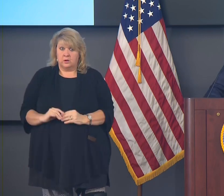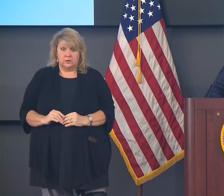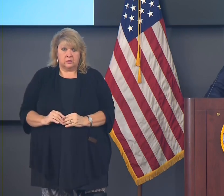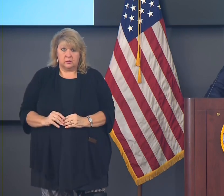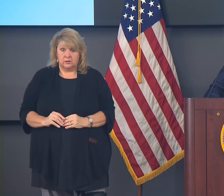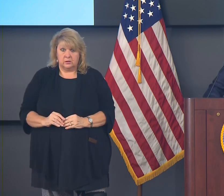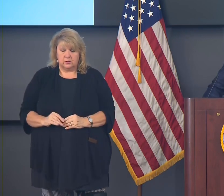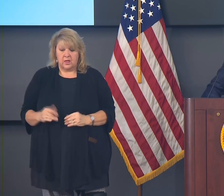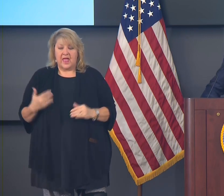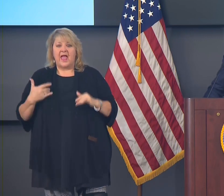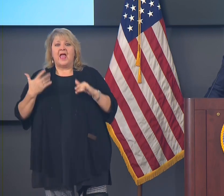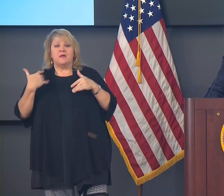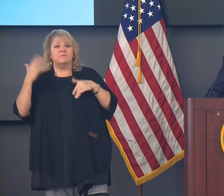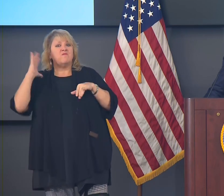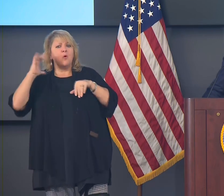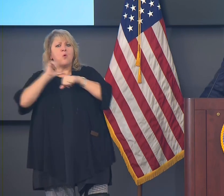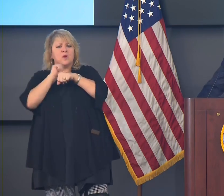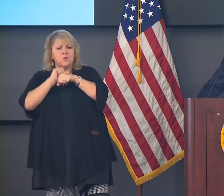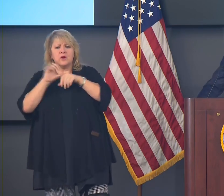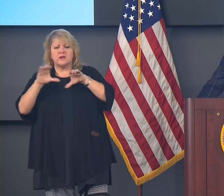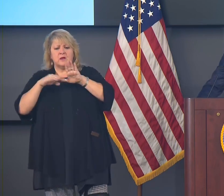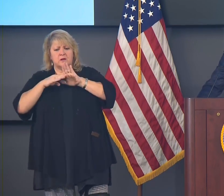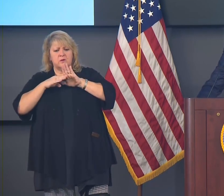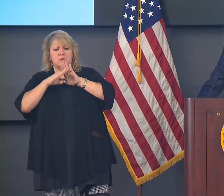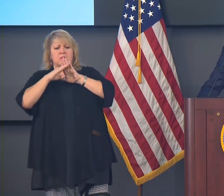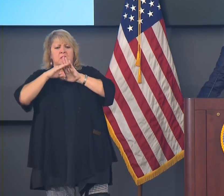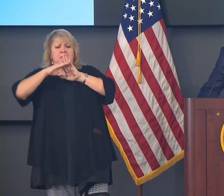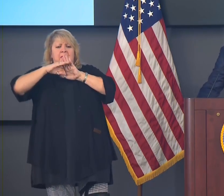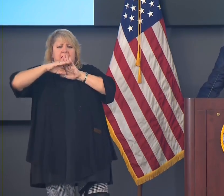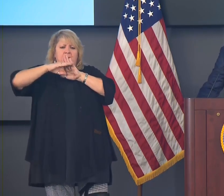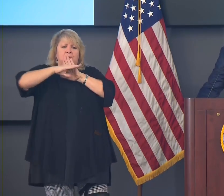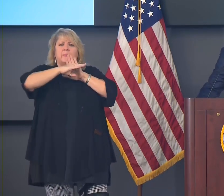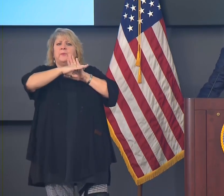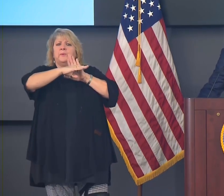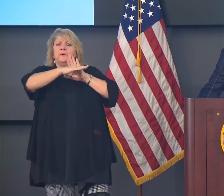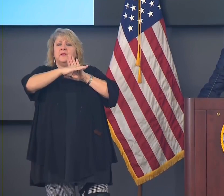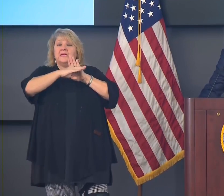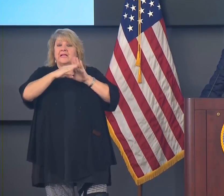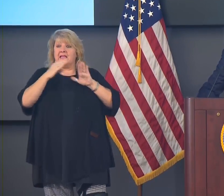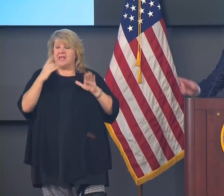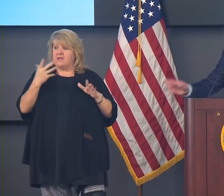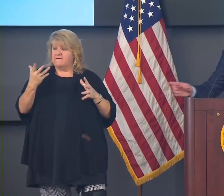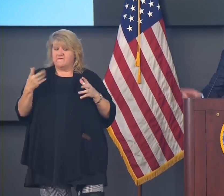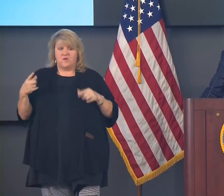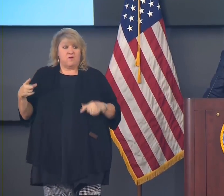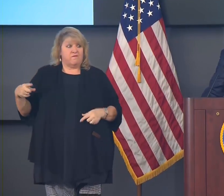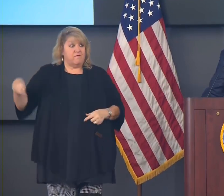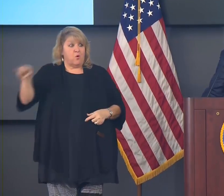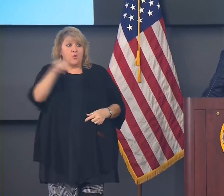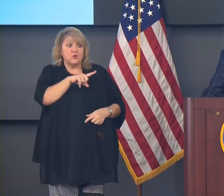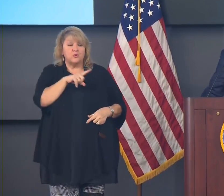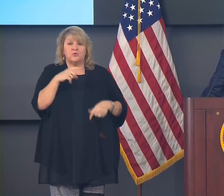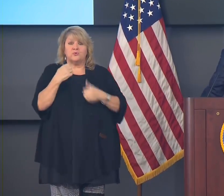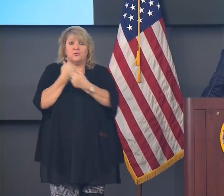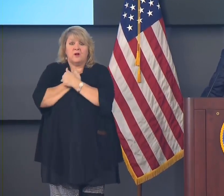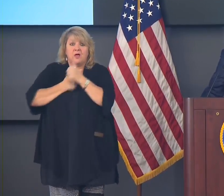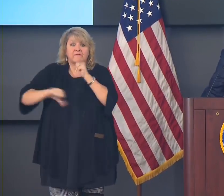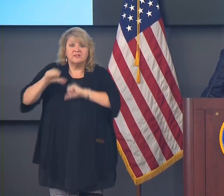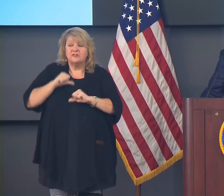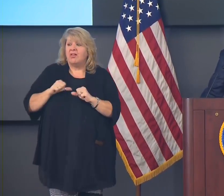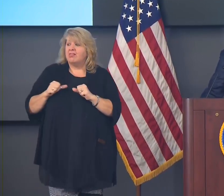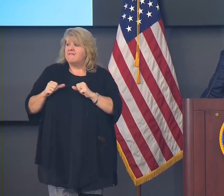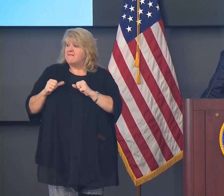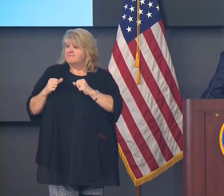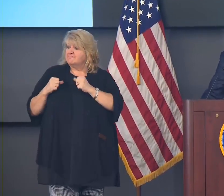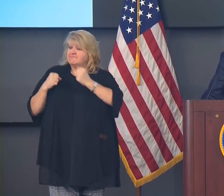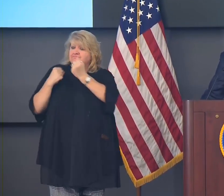And if there was ever a time to step up and be a good neighbor, whether it's to your actual neighbor or to